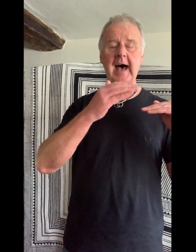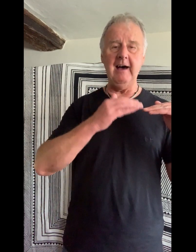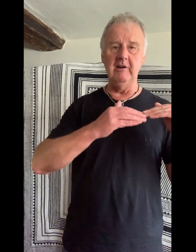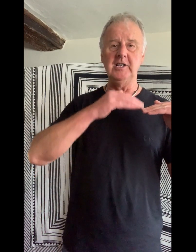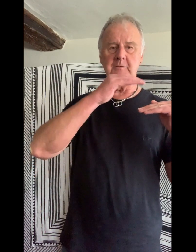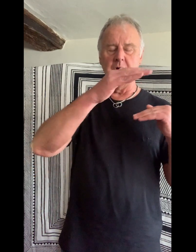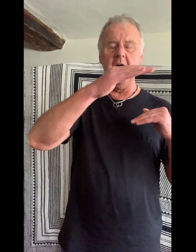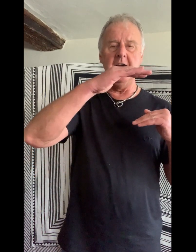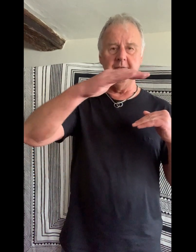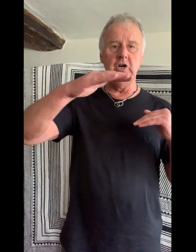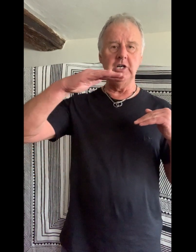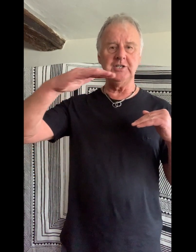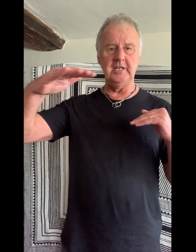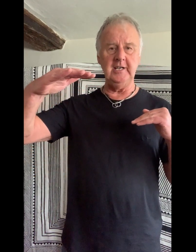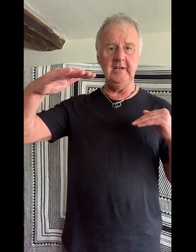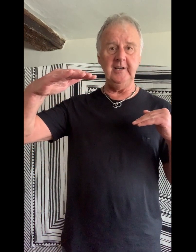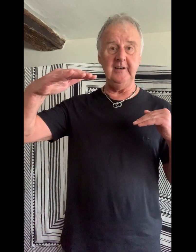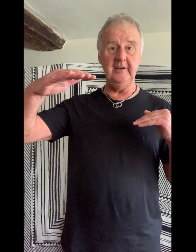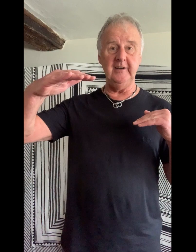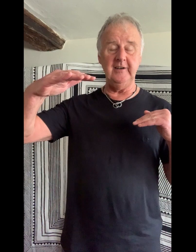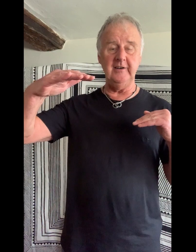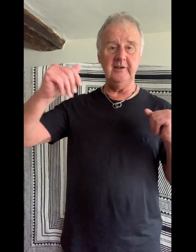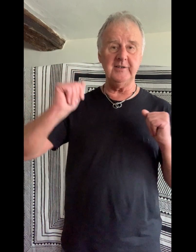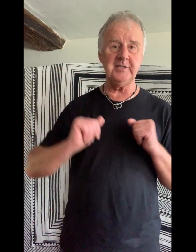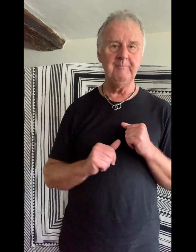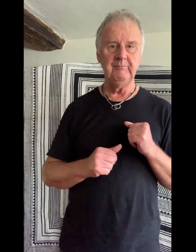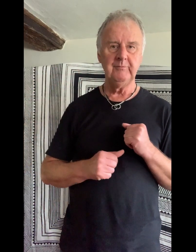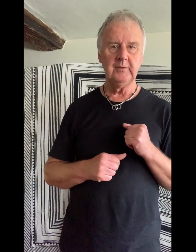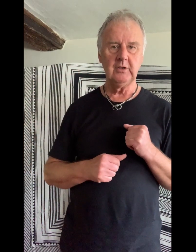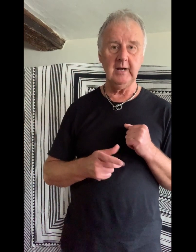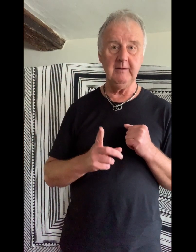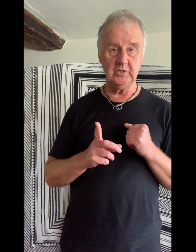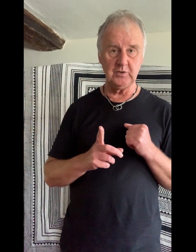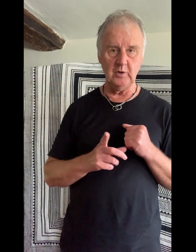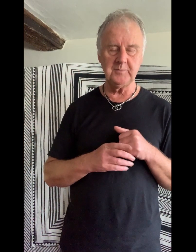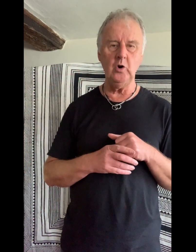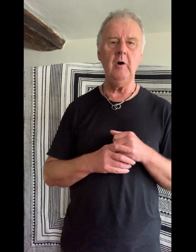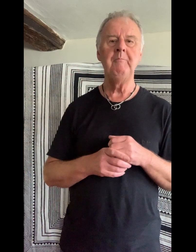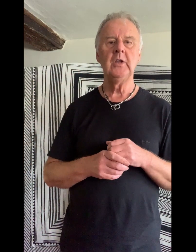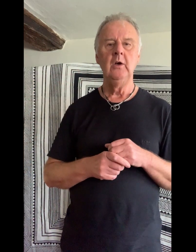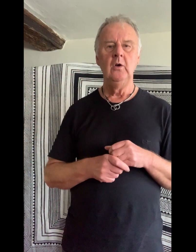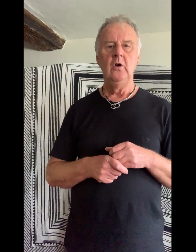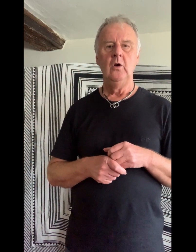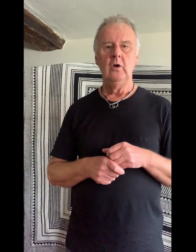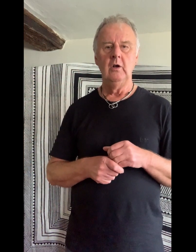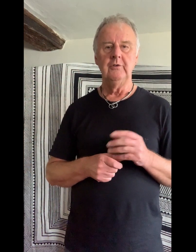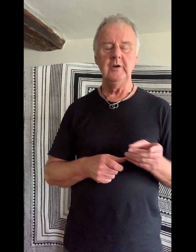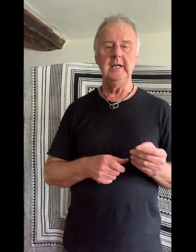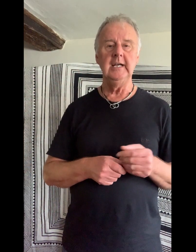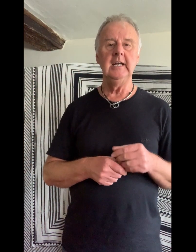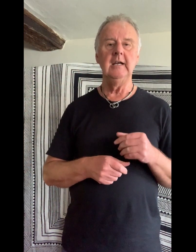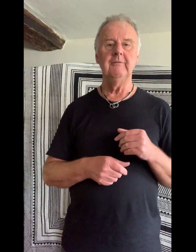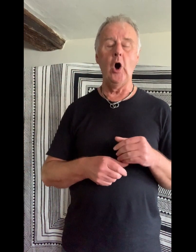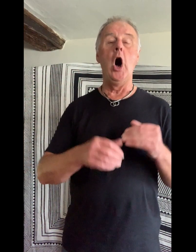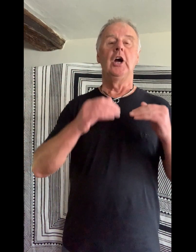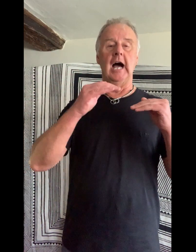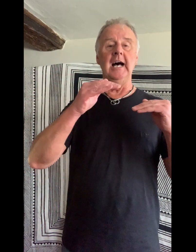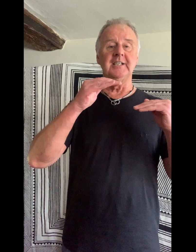Barrett's private tears. Great. Just once more. Three. Four. God